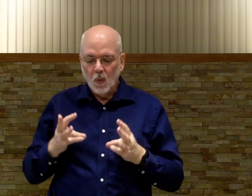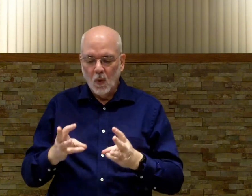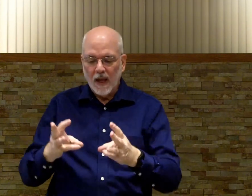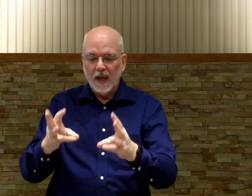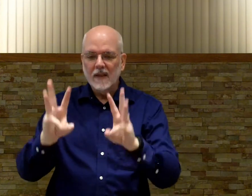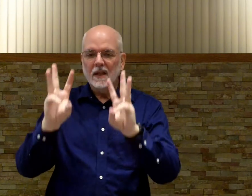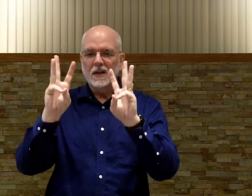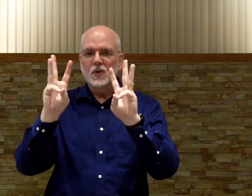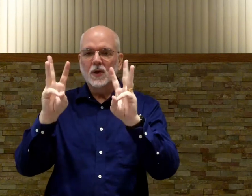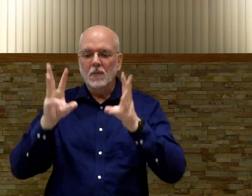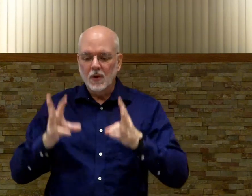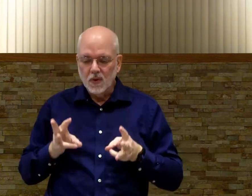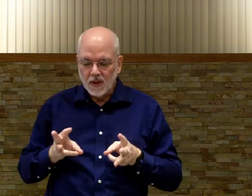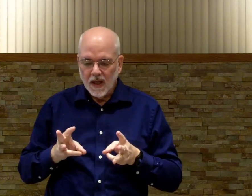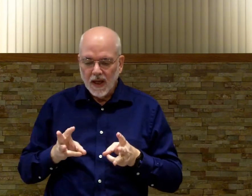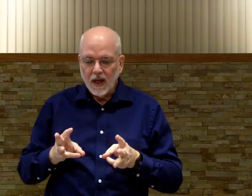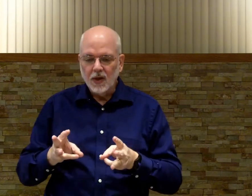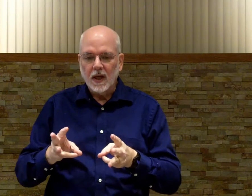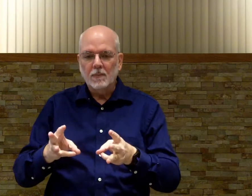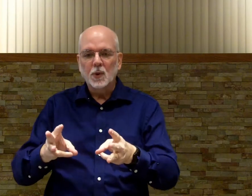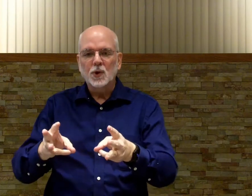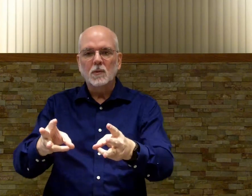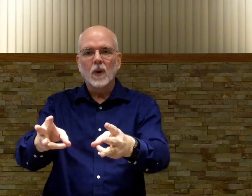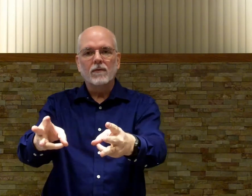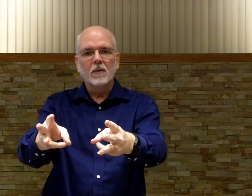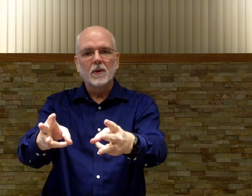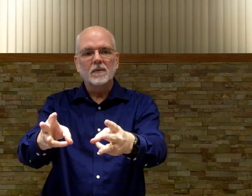way the two w's and you just kind of push them away from you